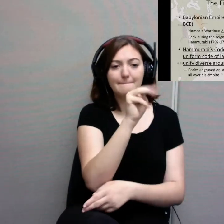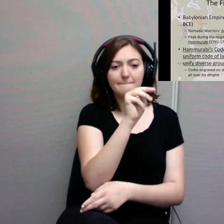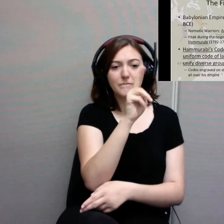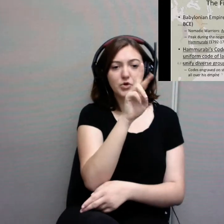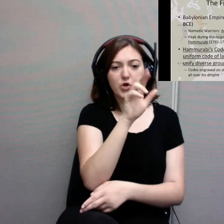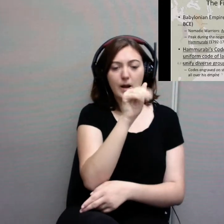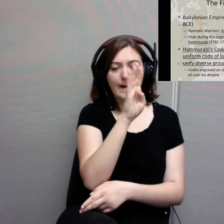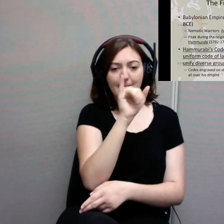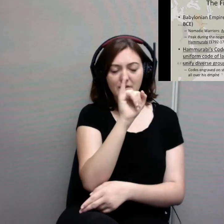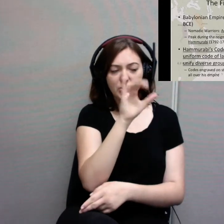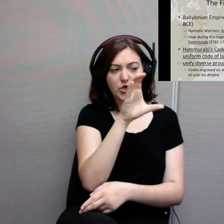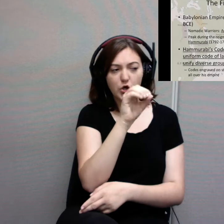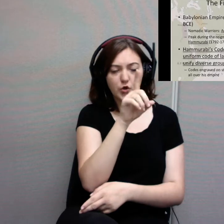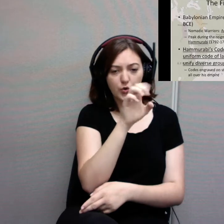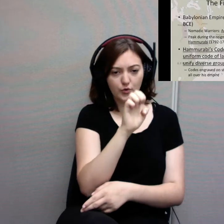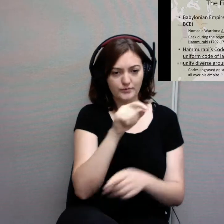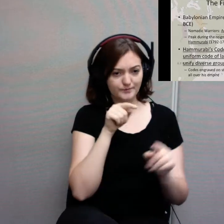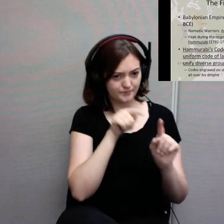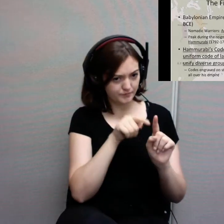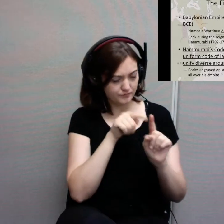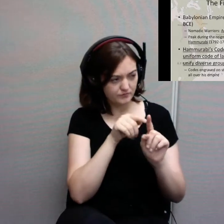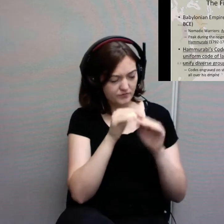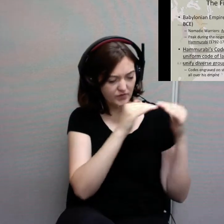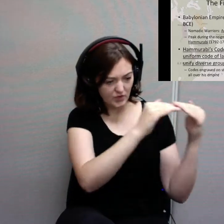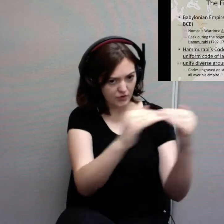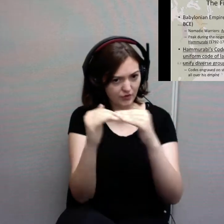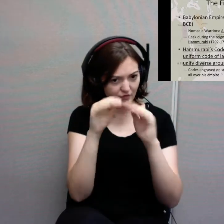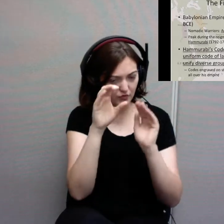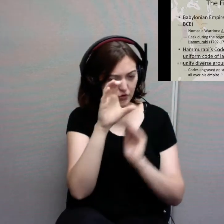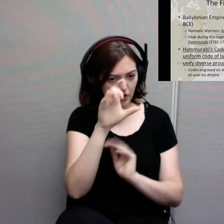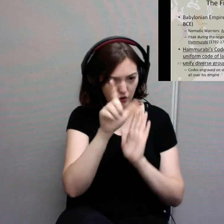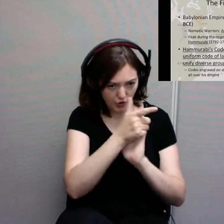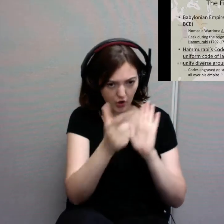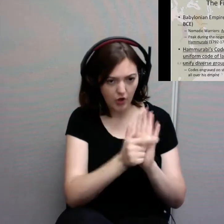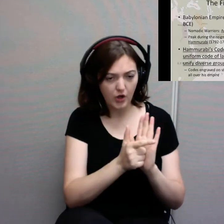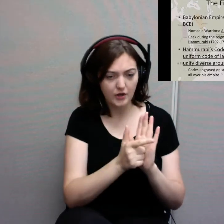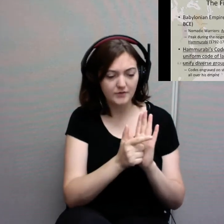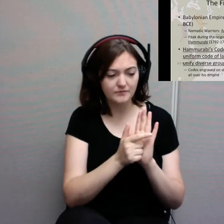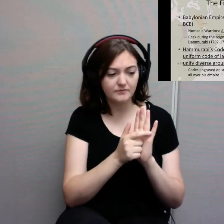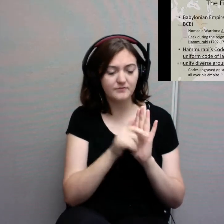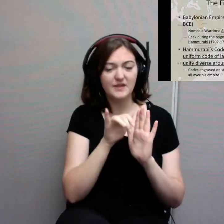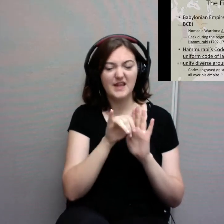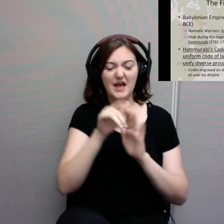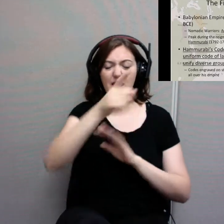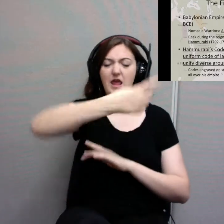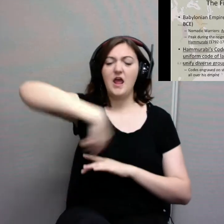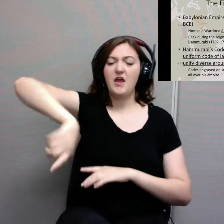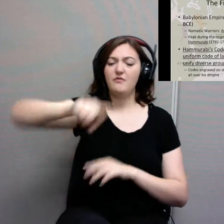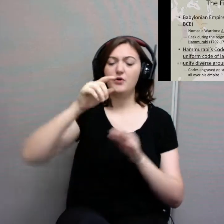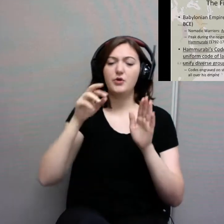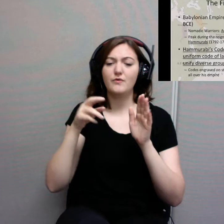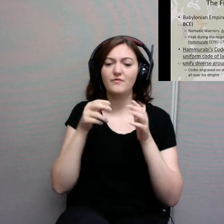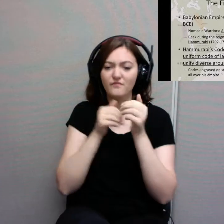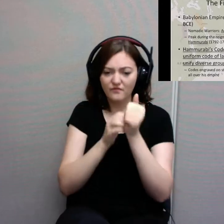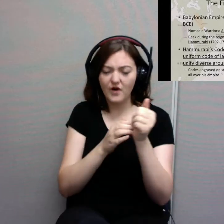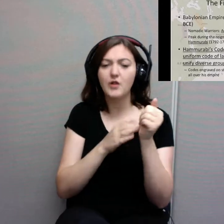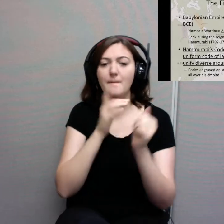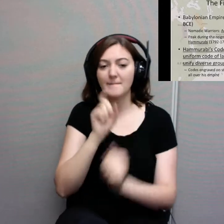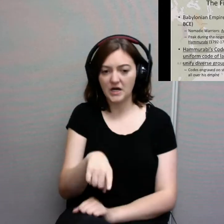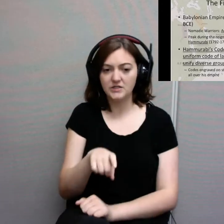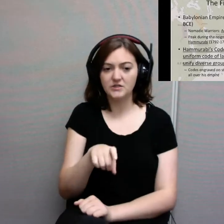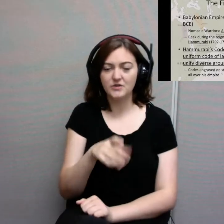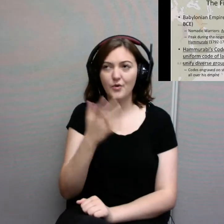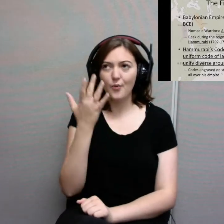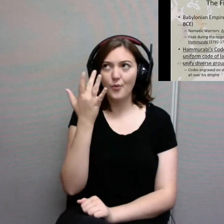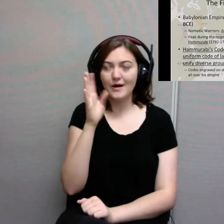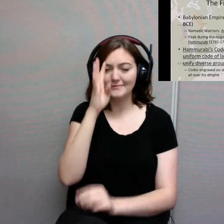laws that everyone has to obey. Now, why would you even create laws? The answer would be to create